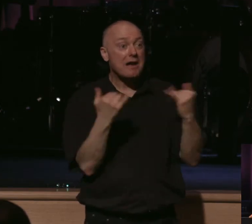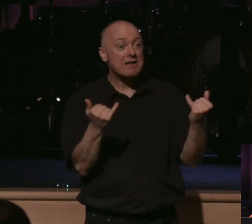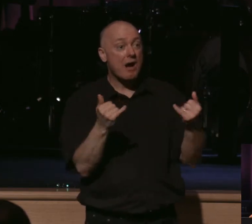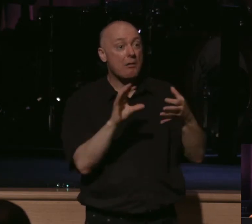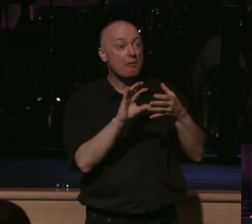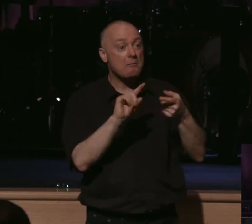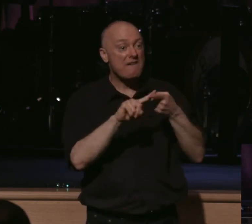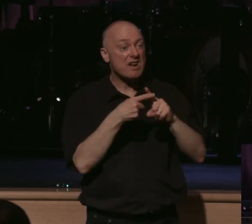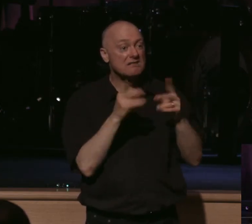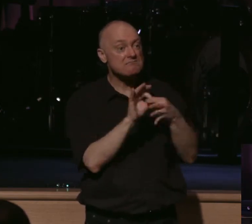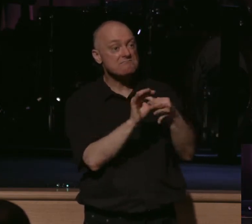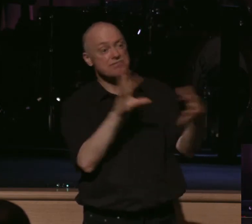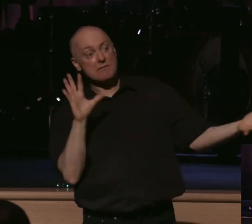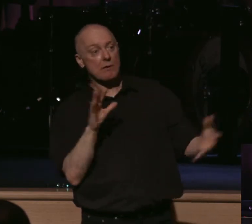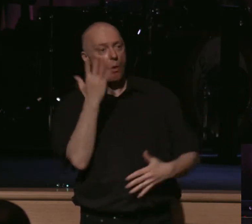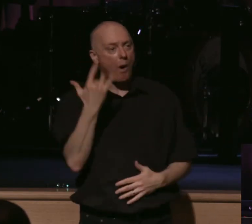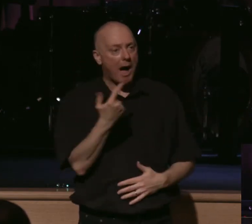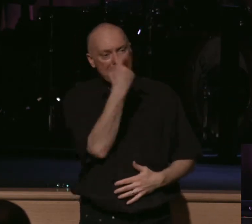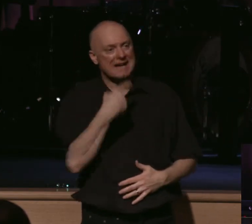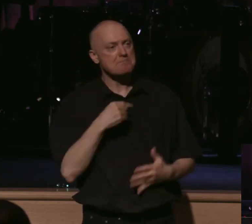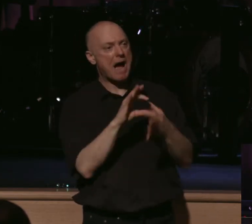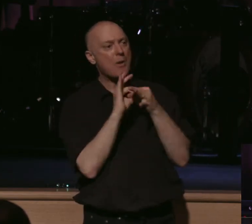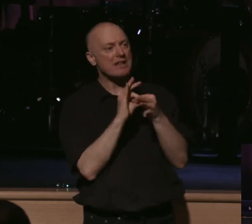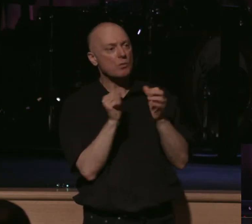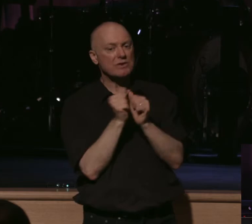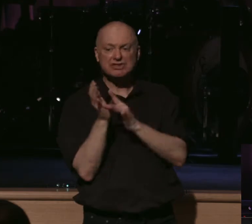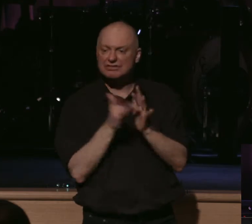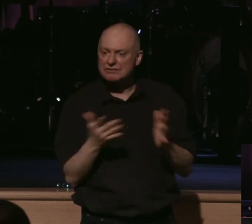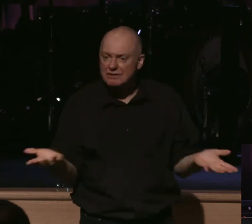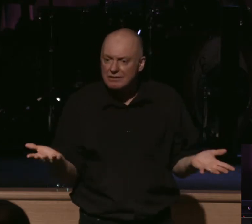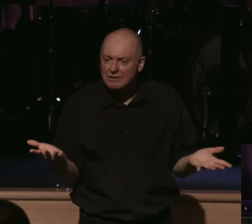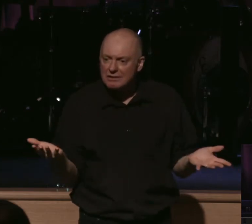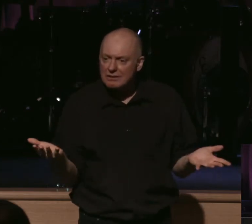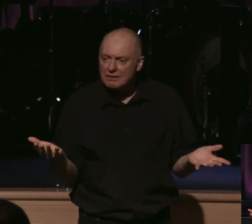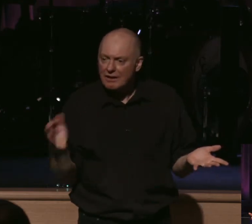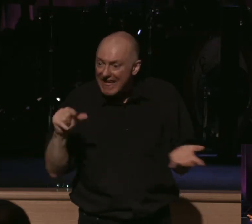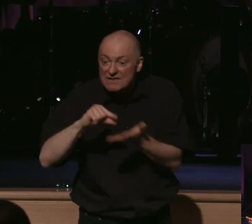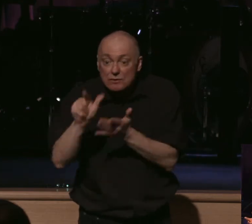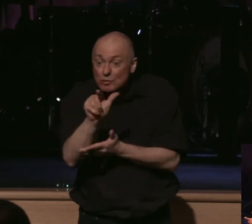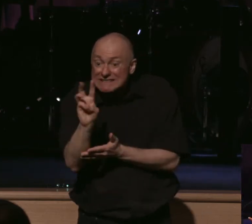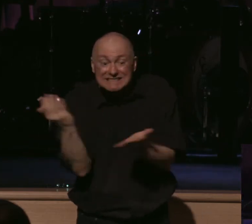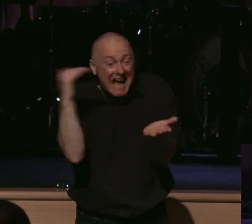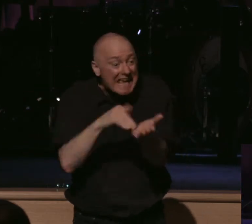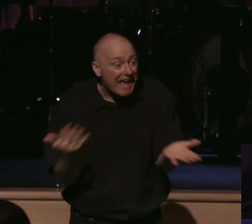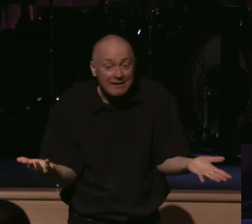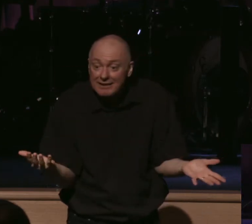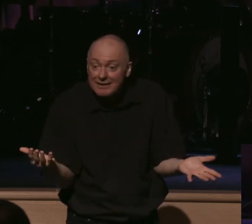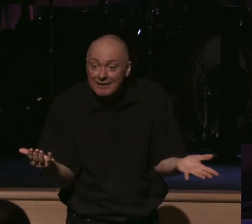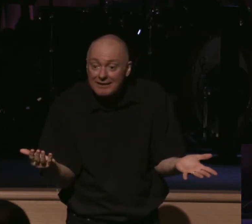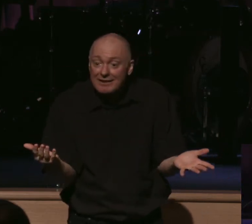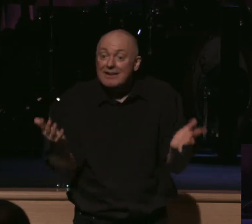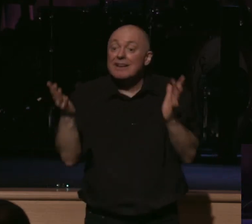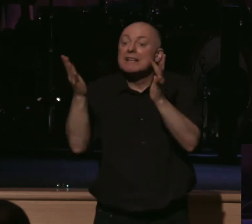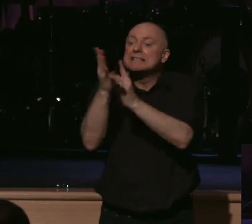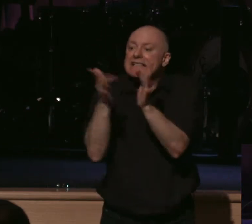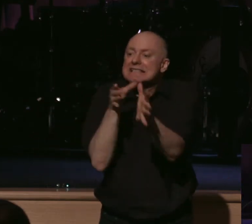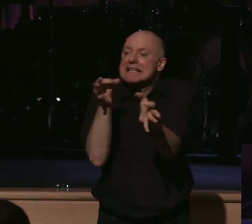have after Christ because of my relationship with Christ. What is that? That's verse 26. But Jesus is saying,